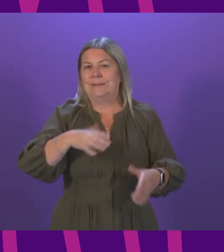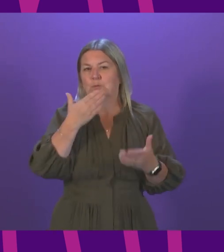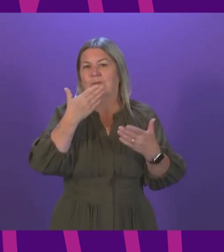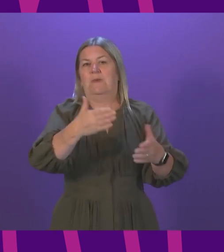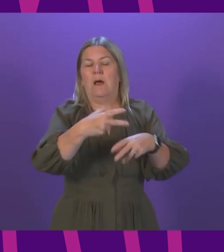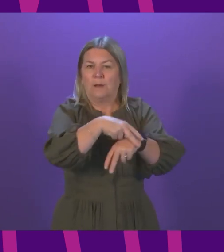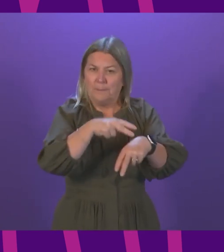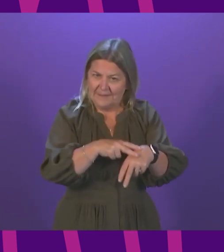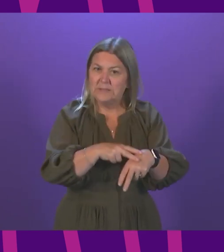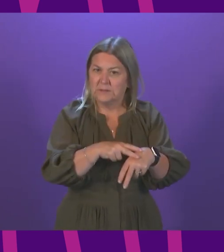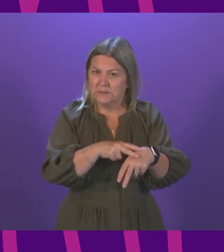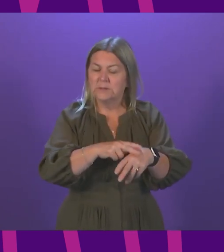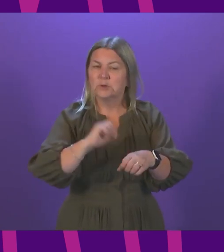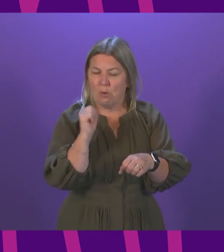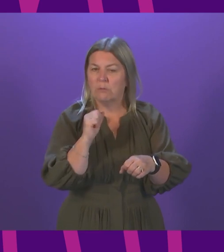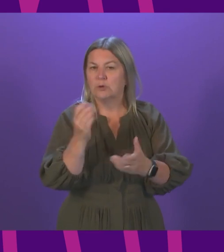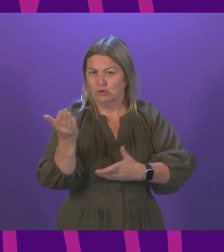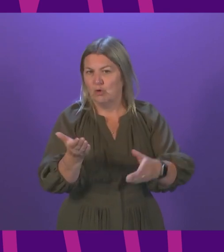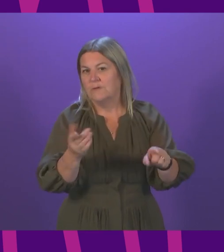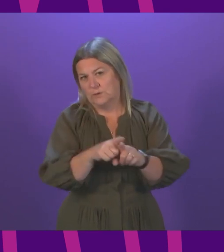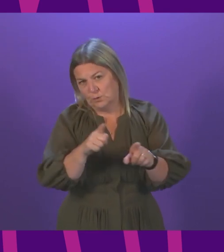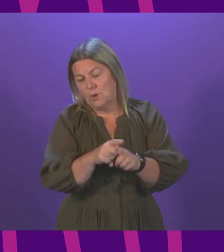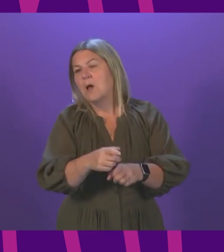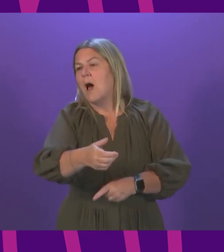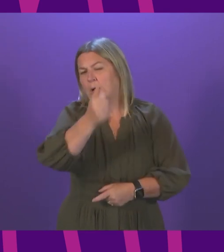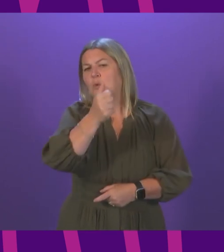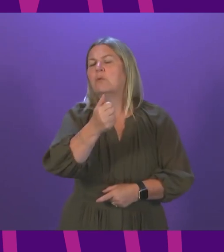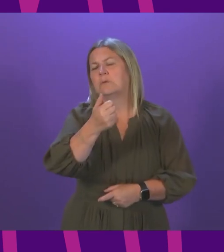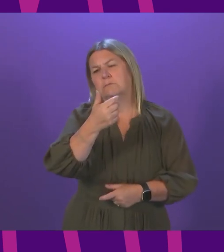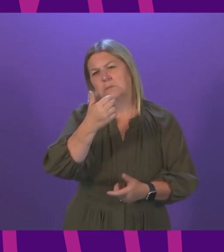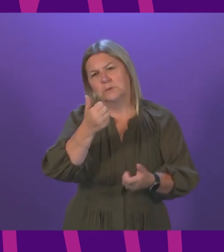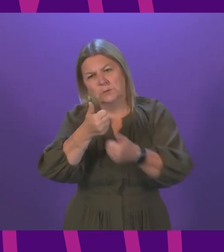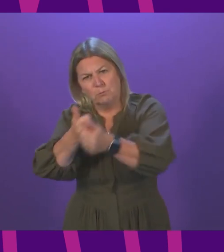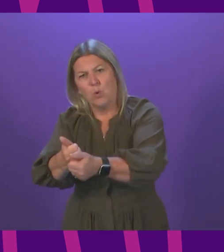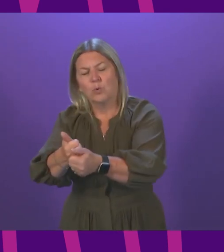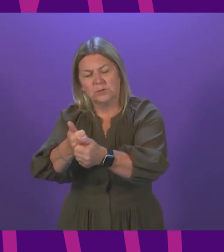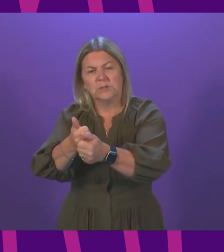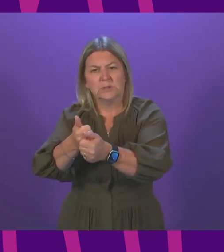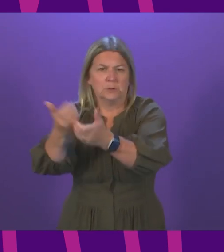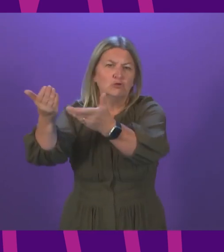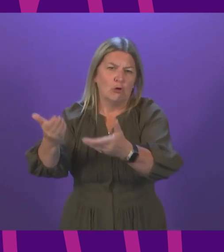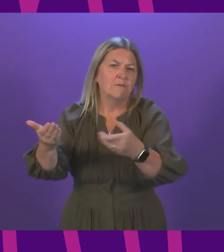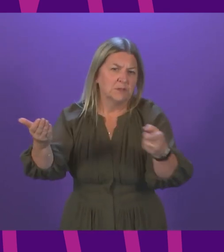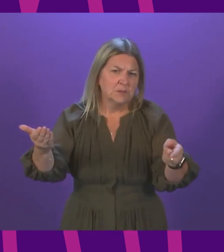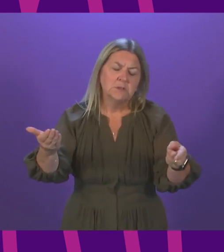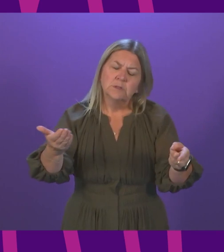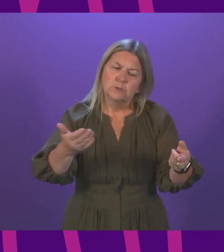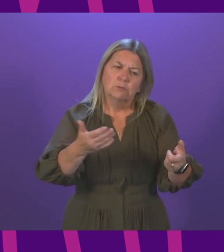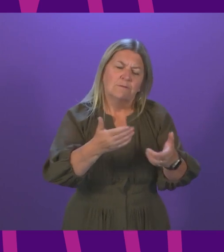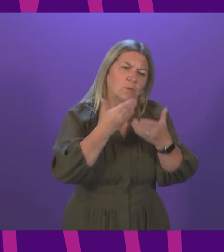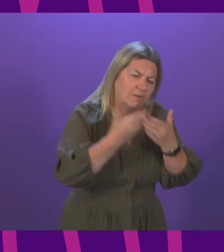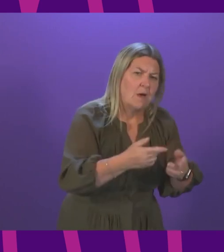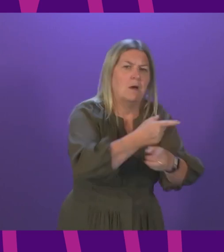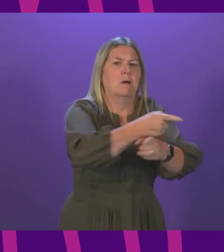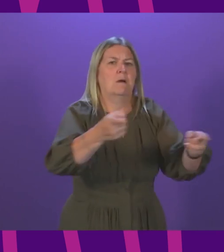the importance of joined up working between our emergency services. Let me thank our police officers for the incredible work that they have done in this regard.